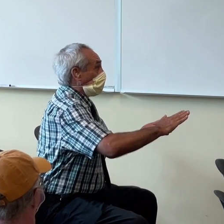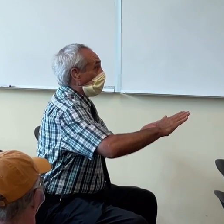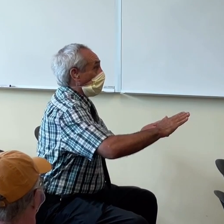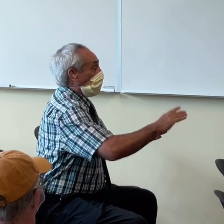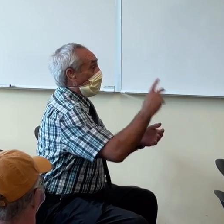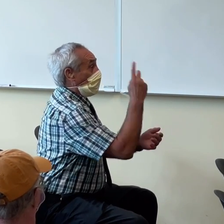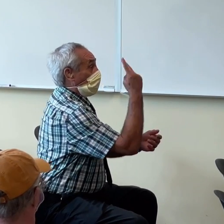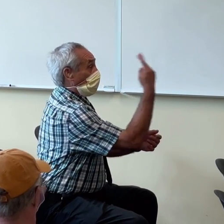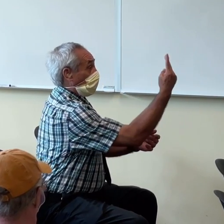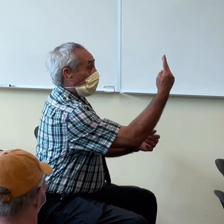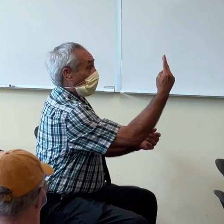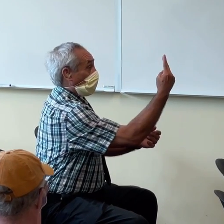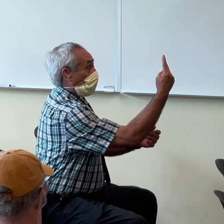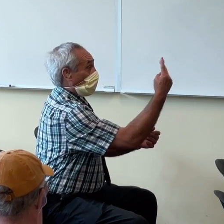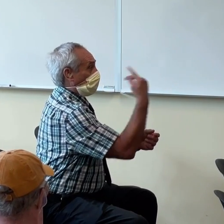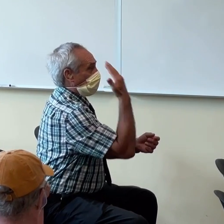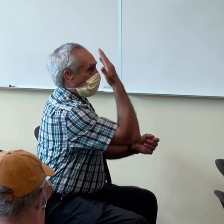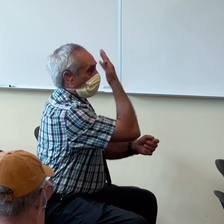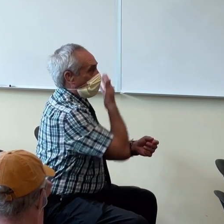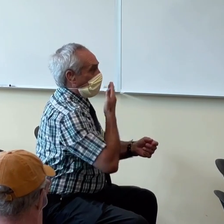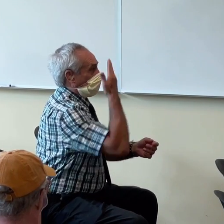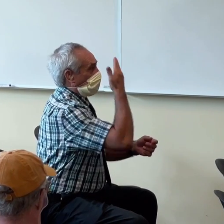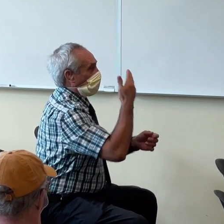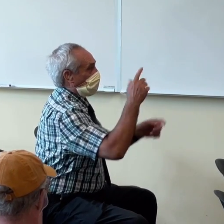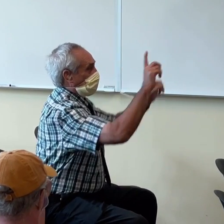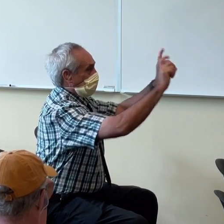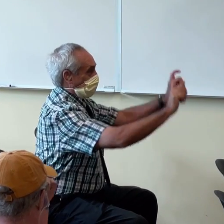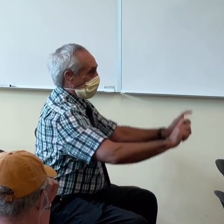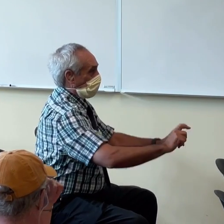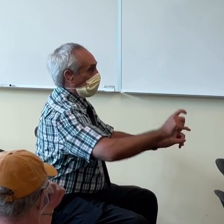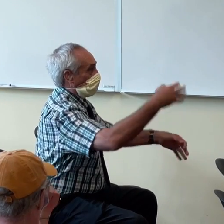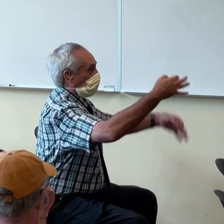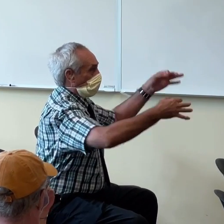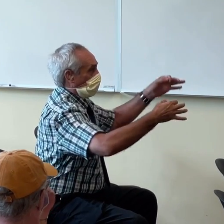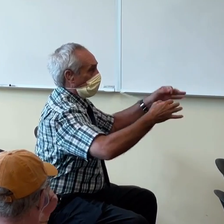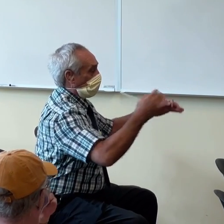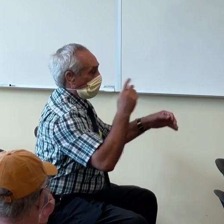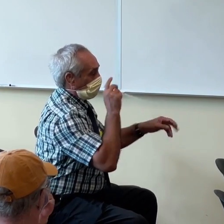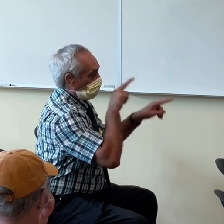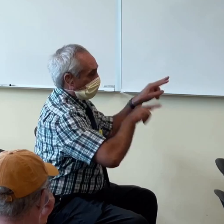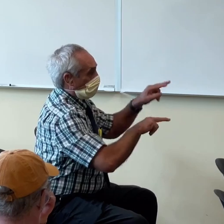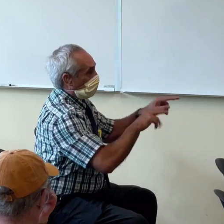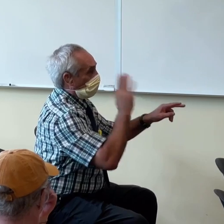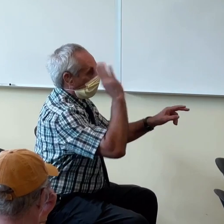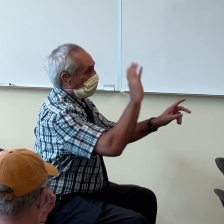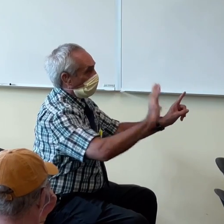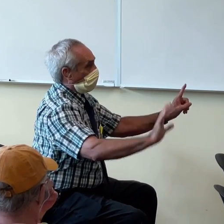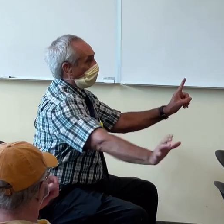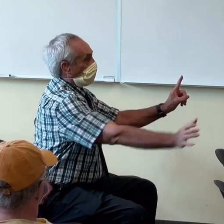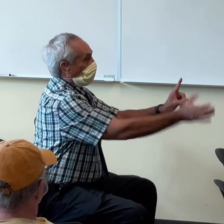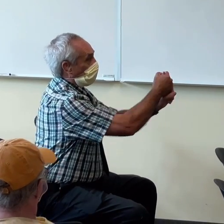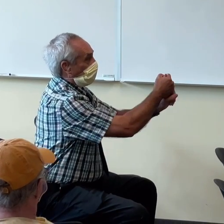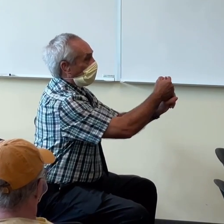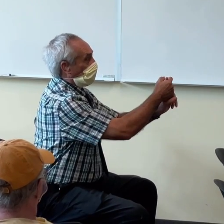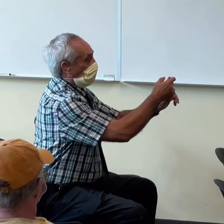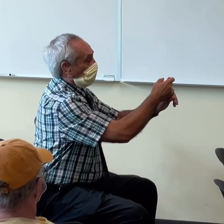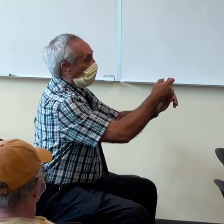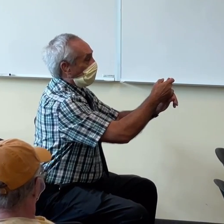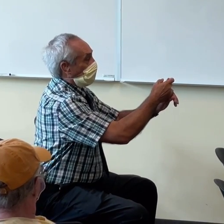see the face touch touch and the